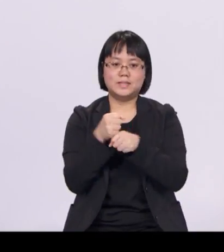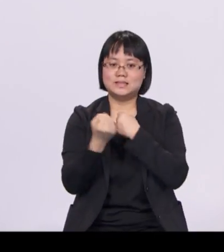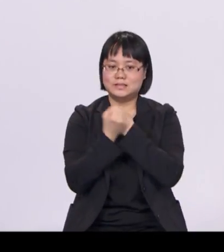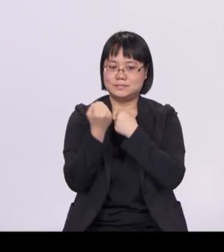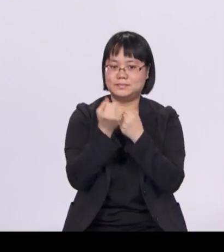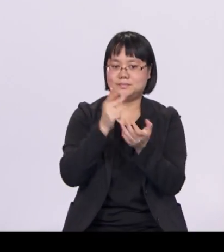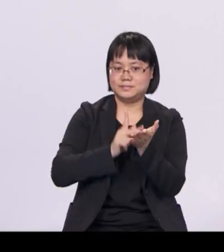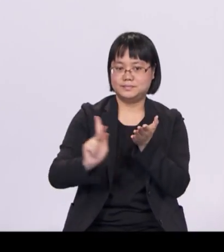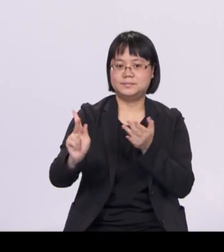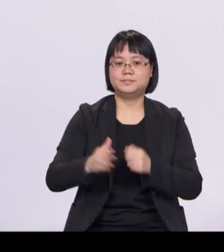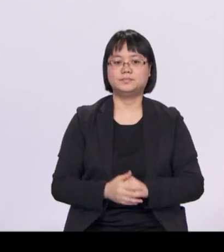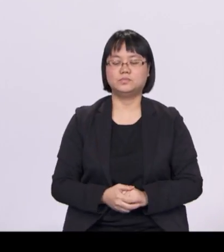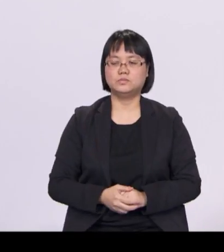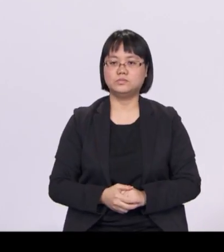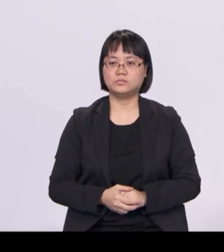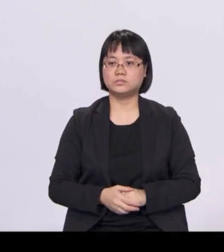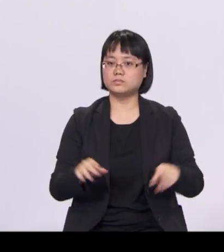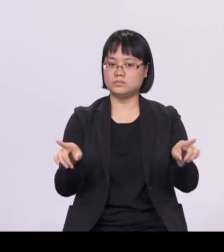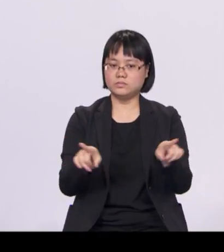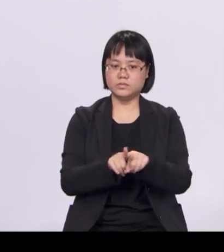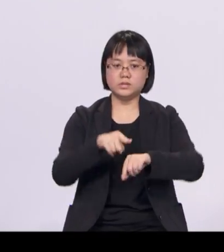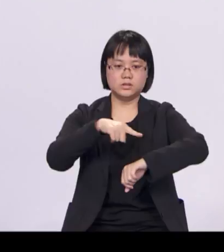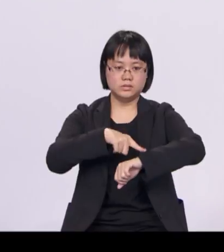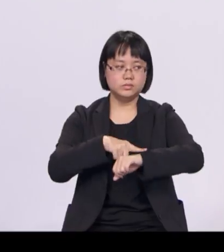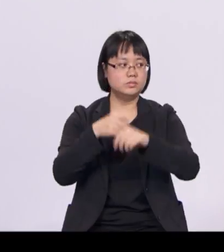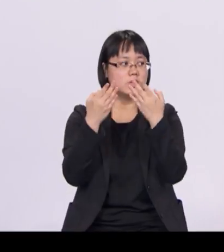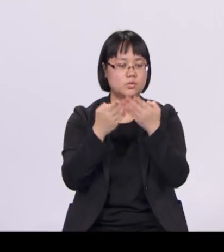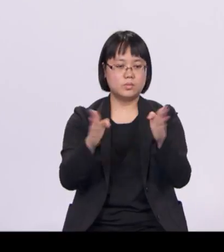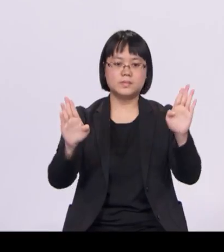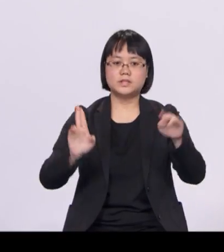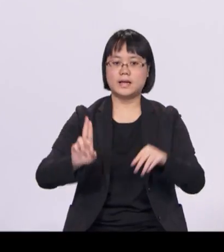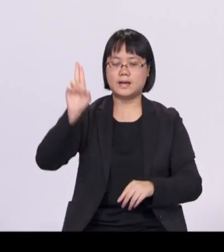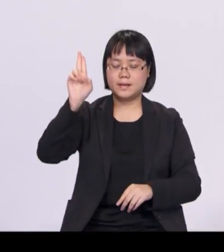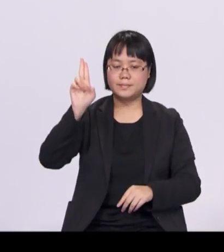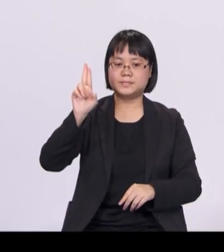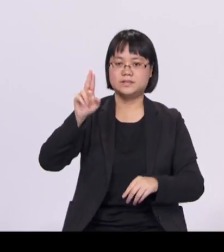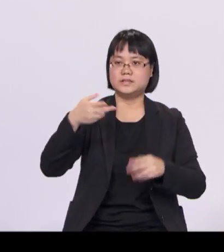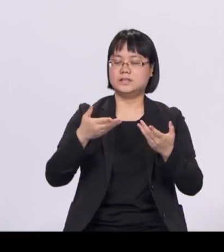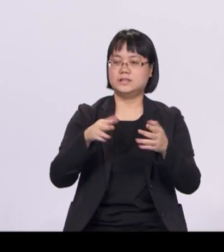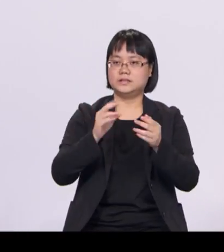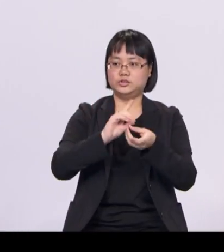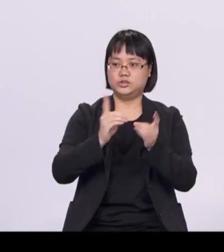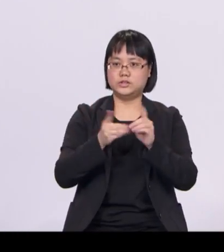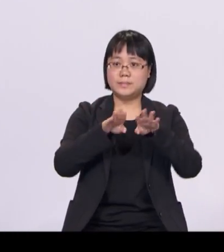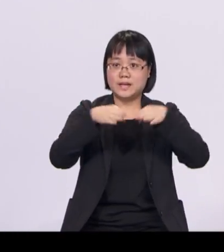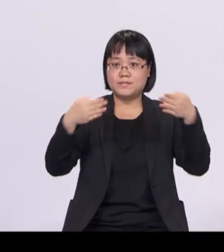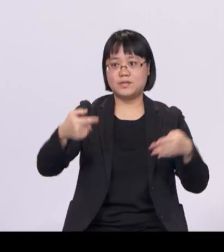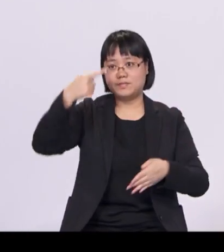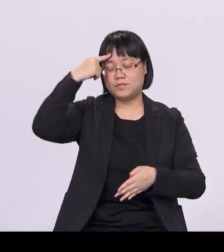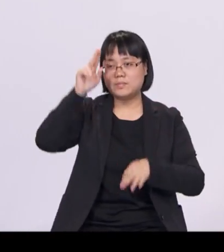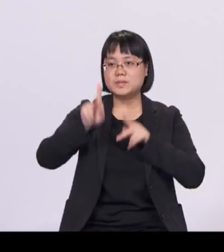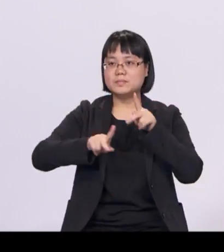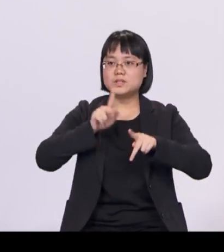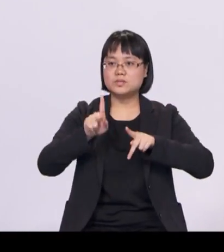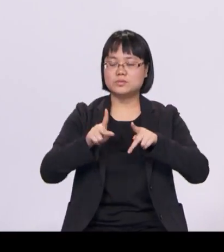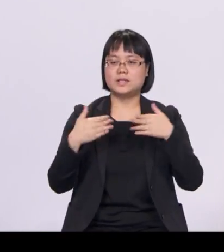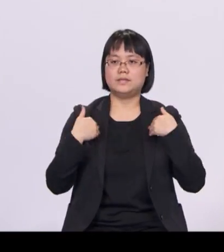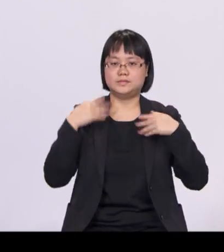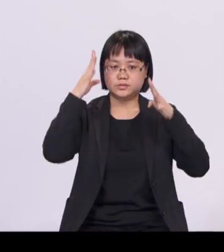At the same time, we are opening up digital platforms for the private sector to build innovative services, and we will share more data